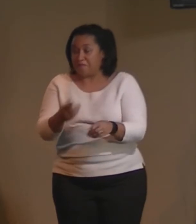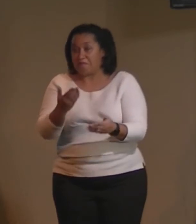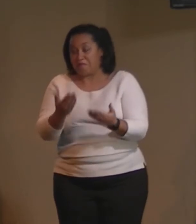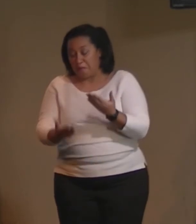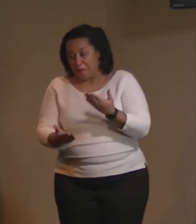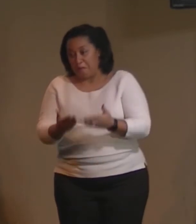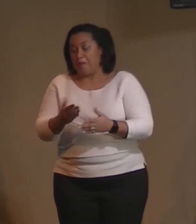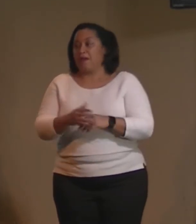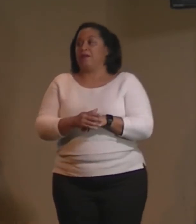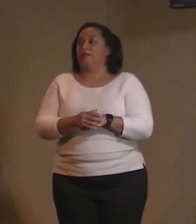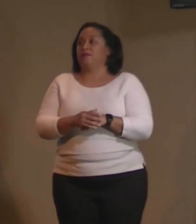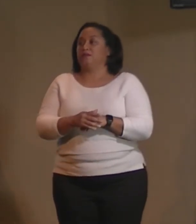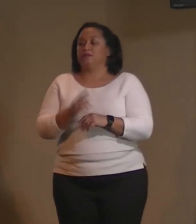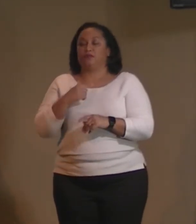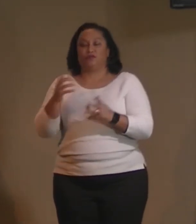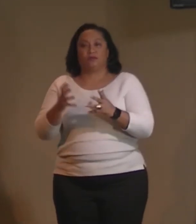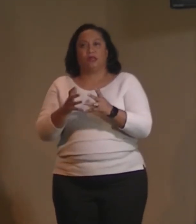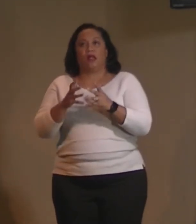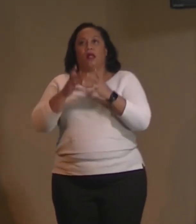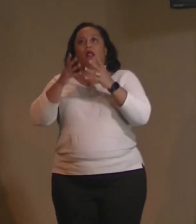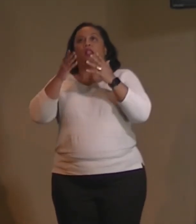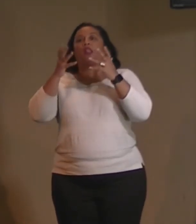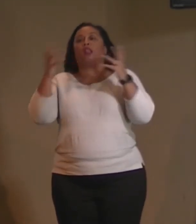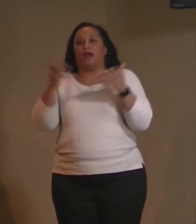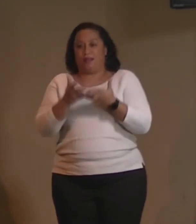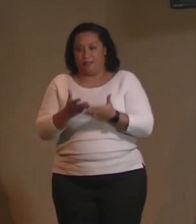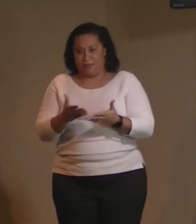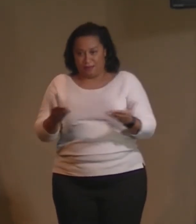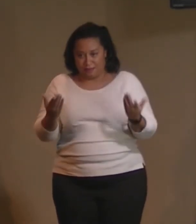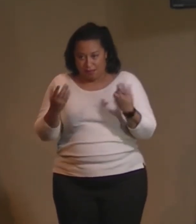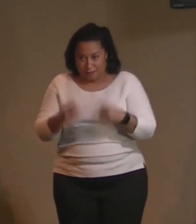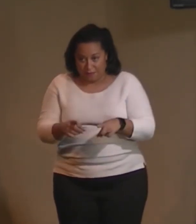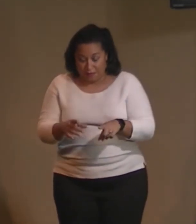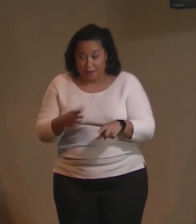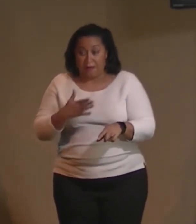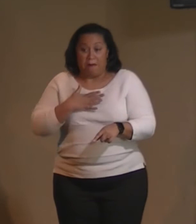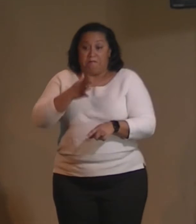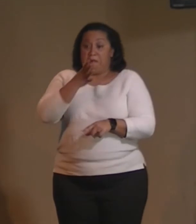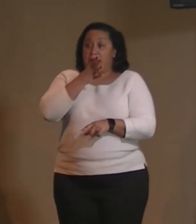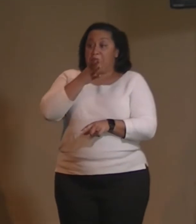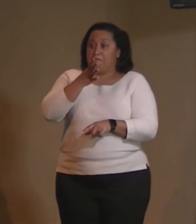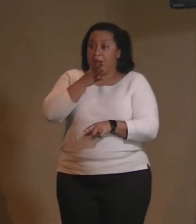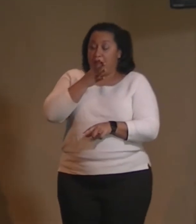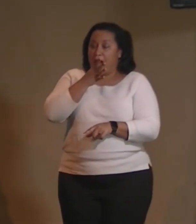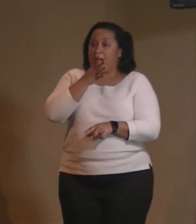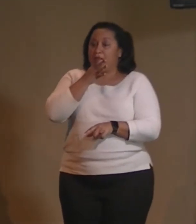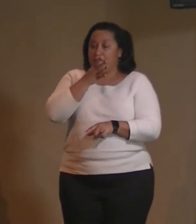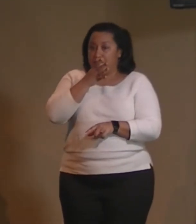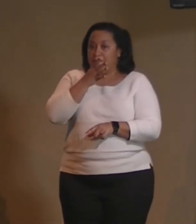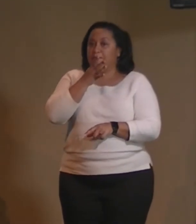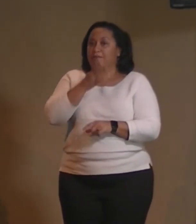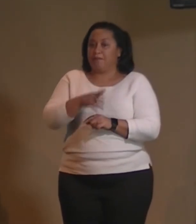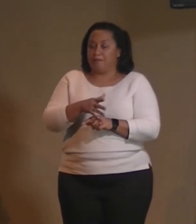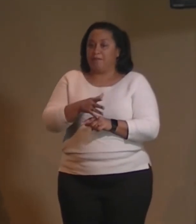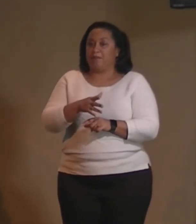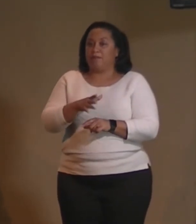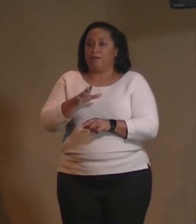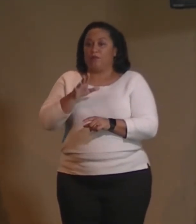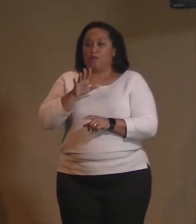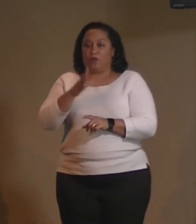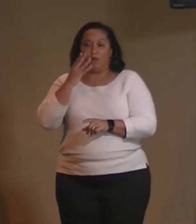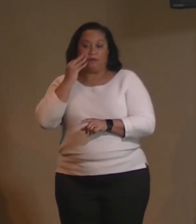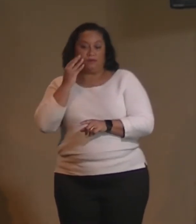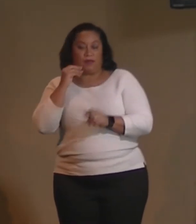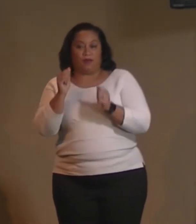there's a lot of stuff my mom is at a degree with her experience